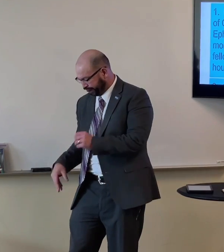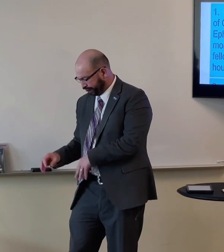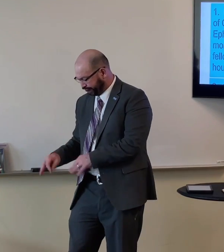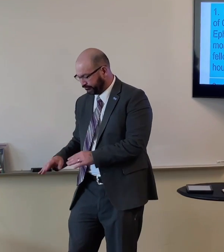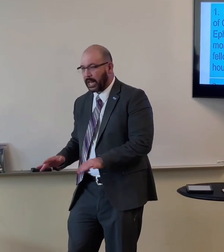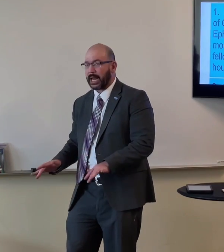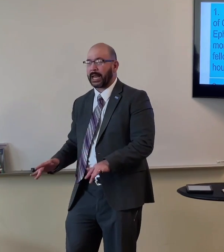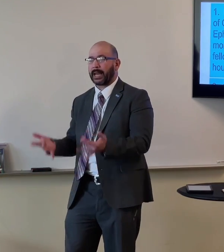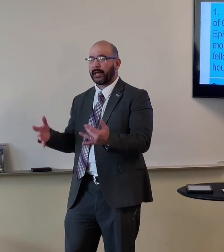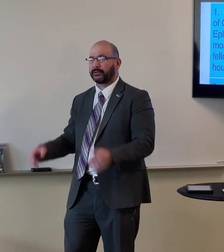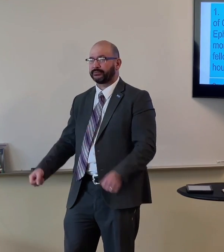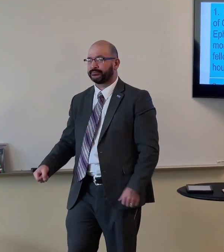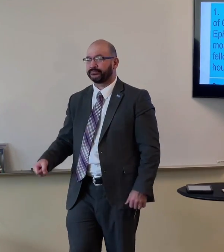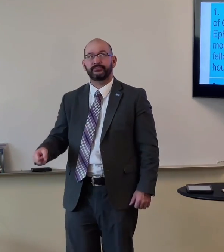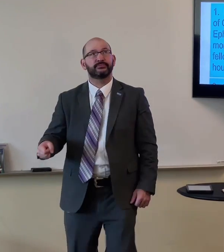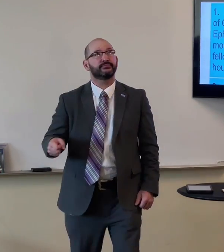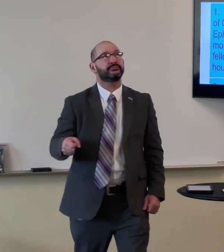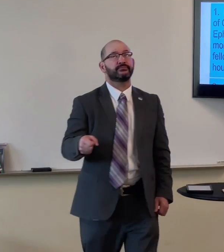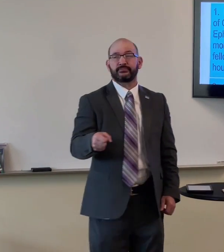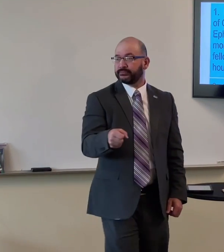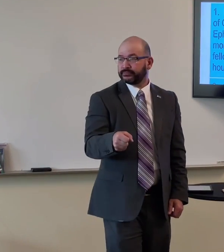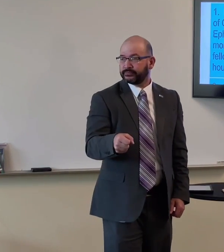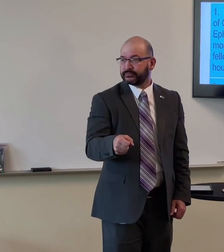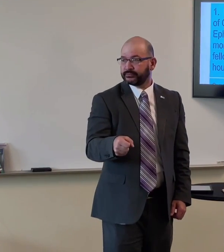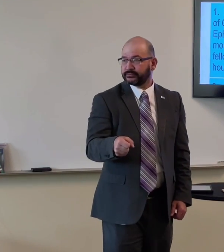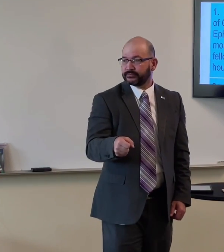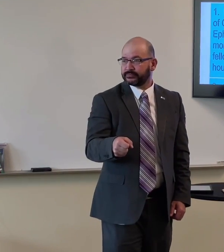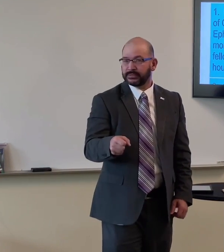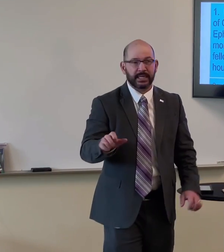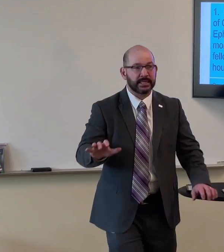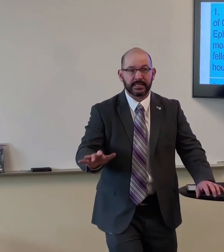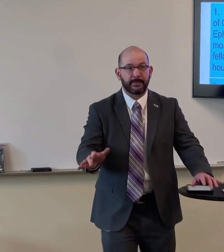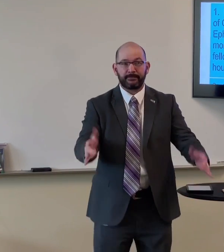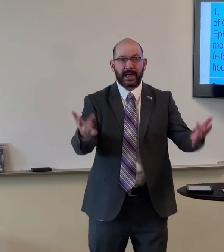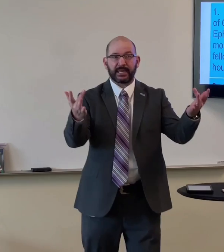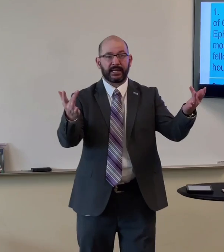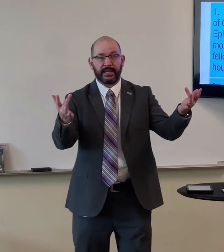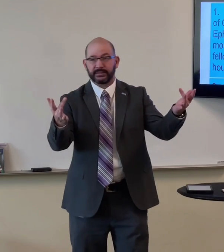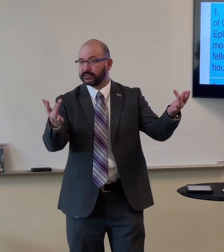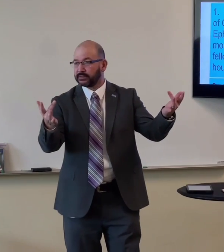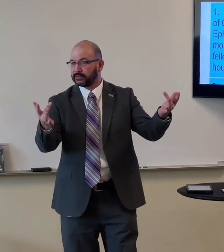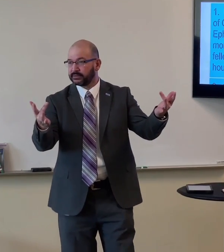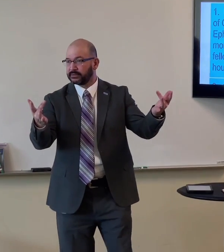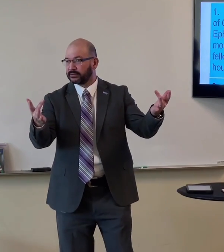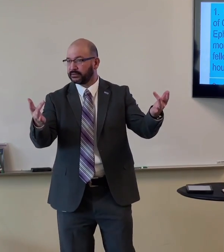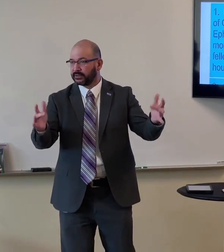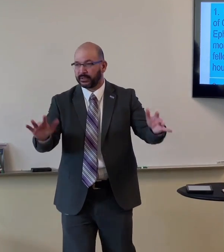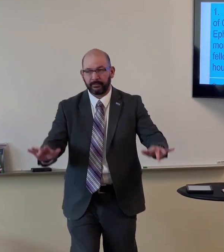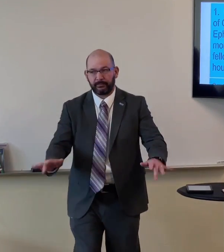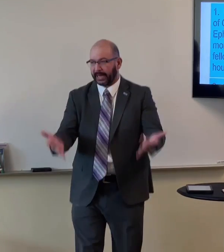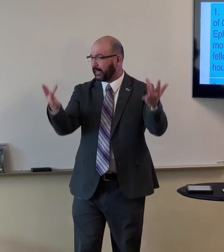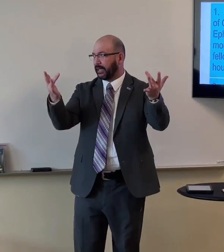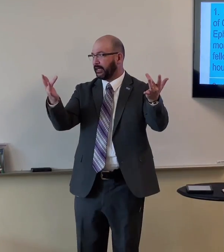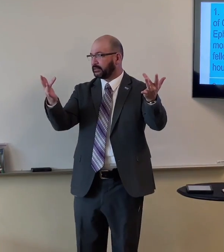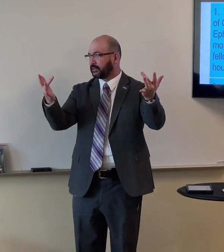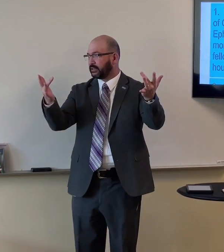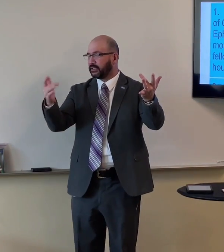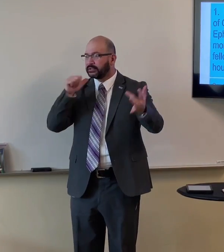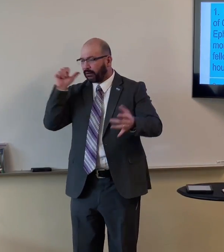I have a few things, but I'm like, back in life. back in life. Yeah, I don't have much,